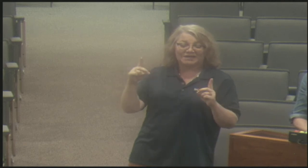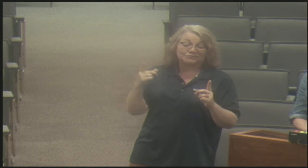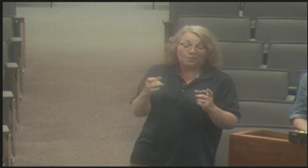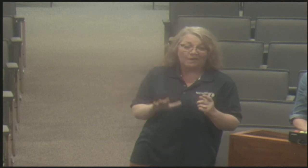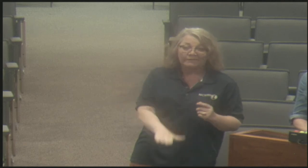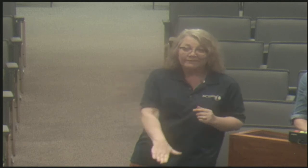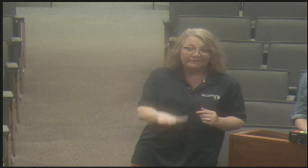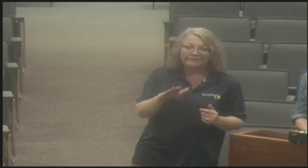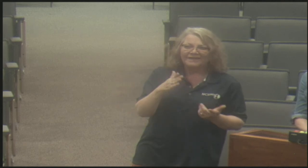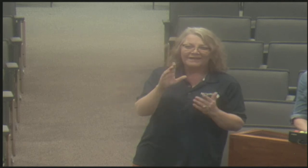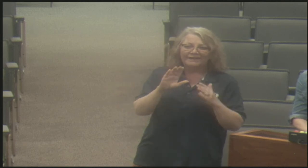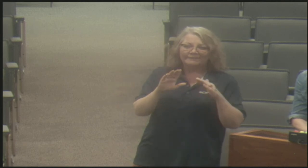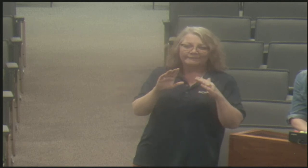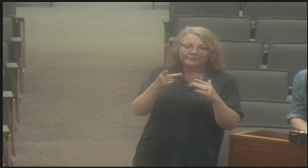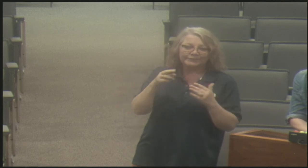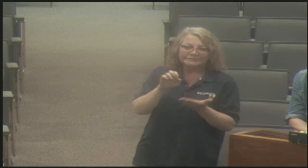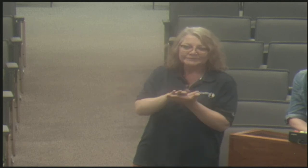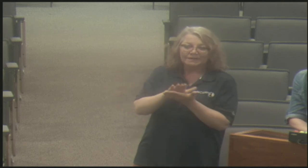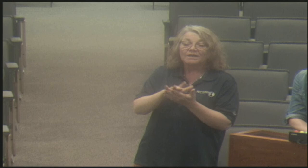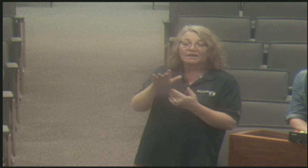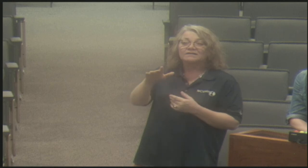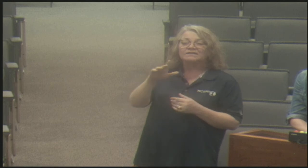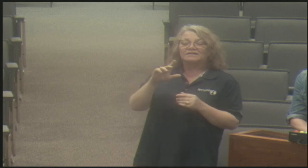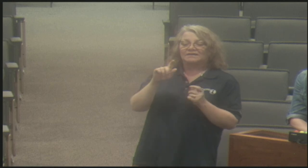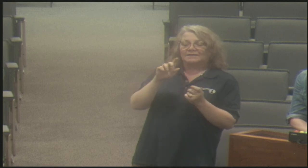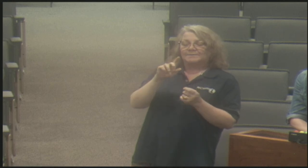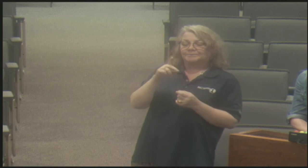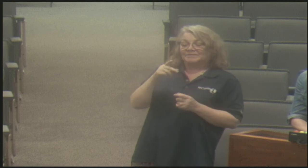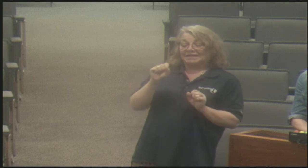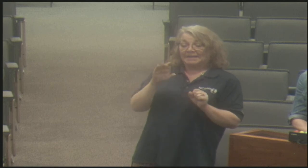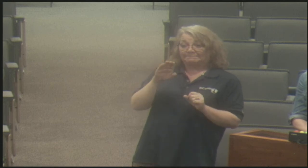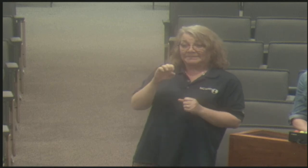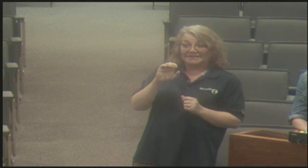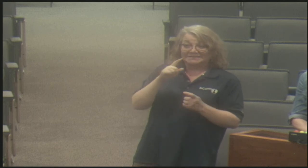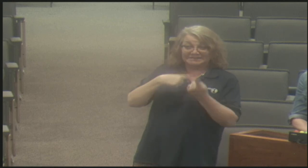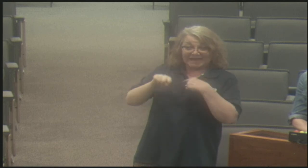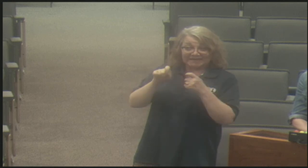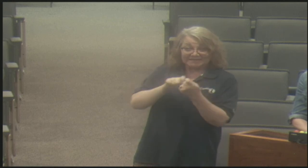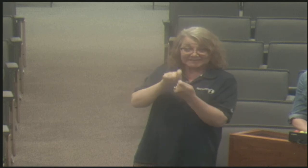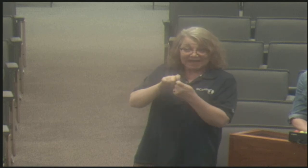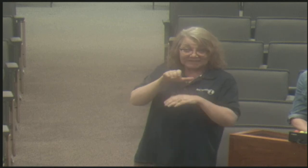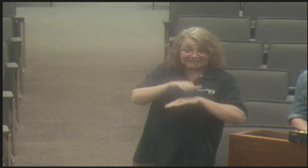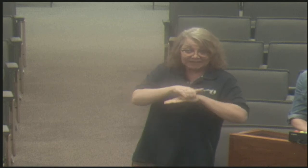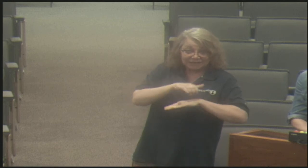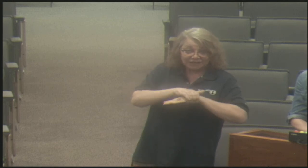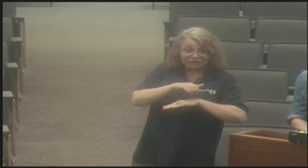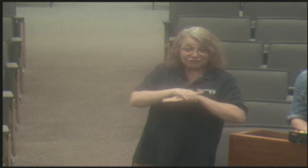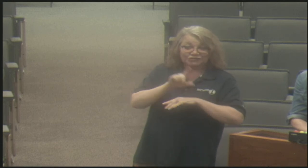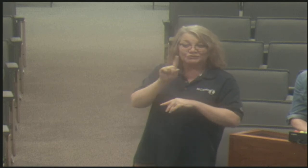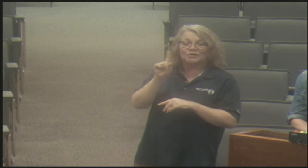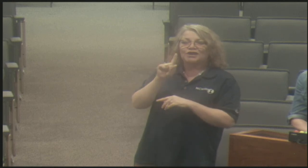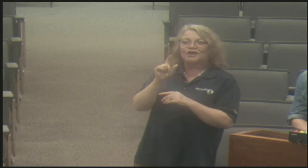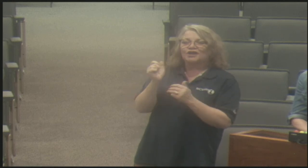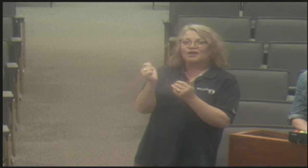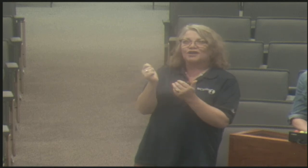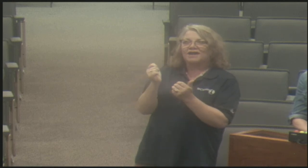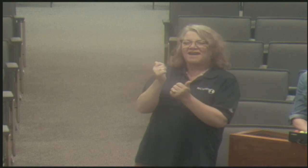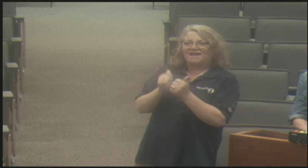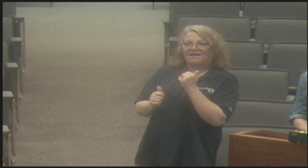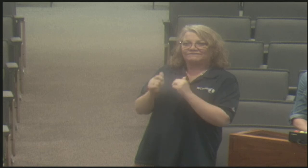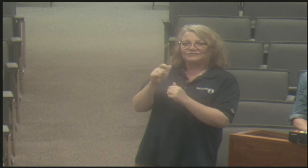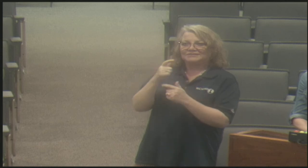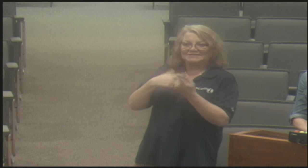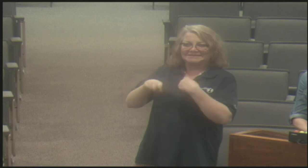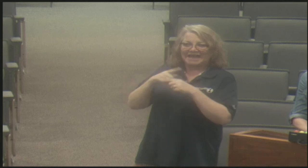used within the K through 12 grade school, um, ages. And those can be, um, signing exact